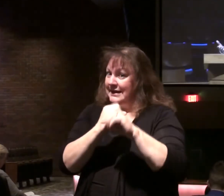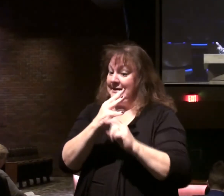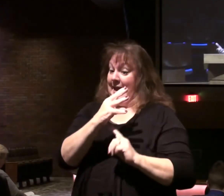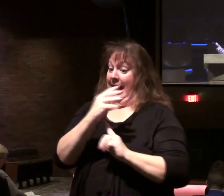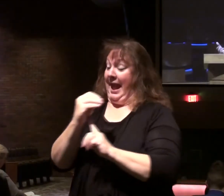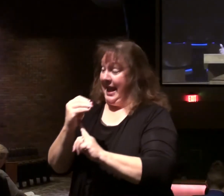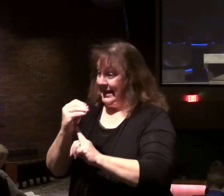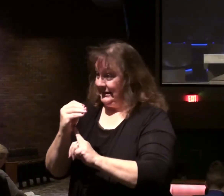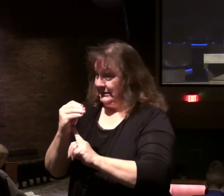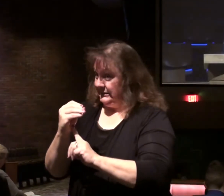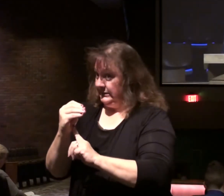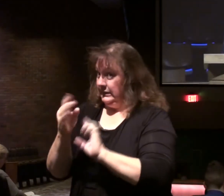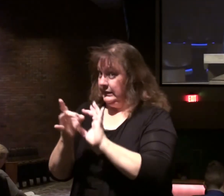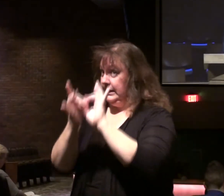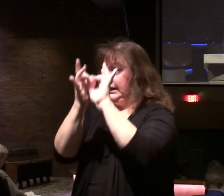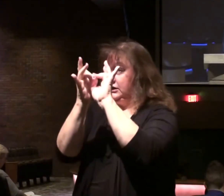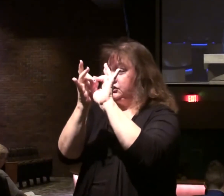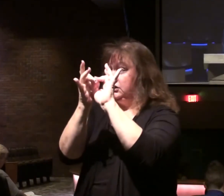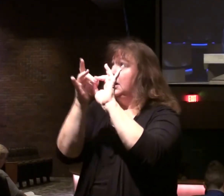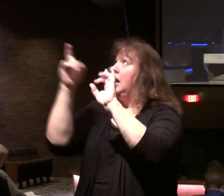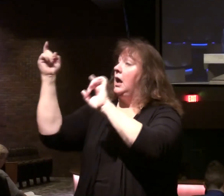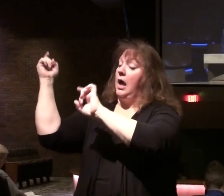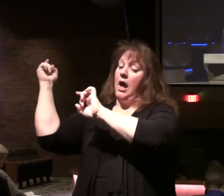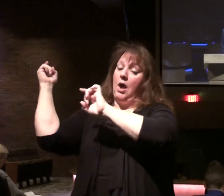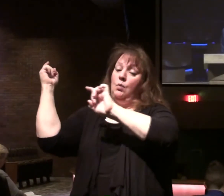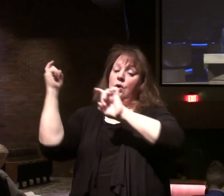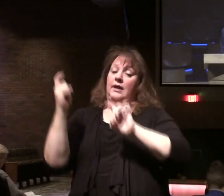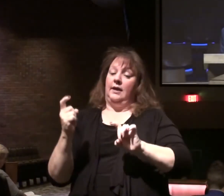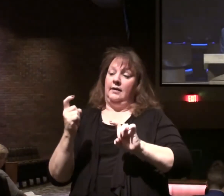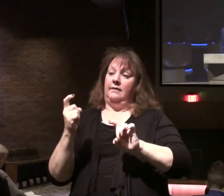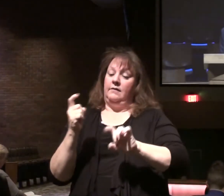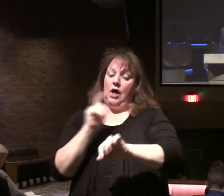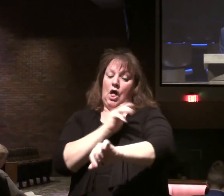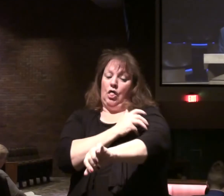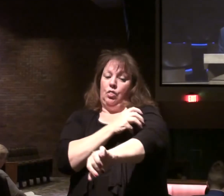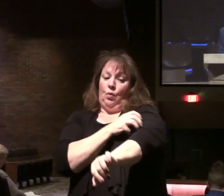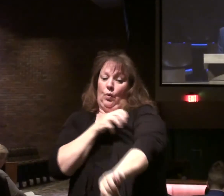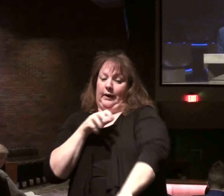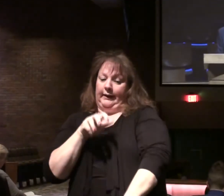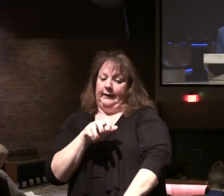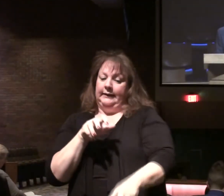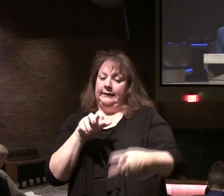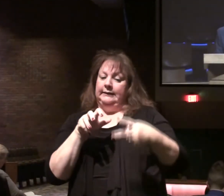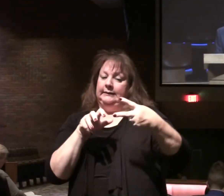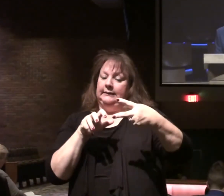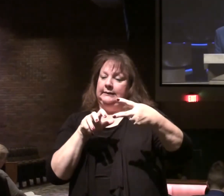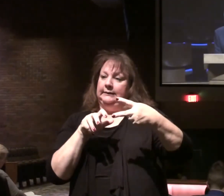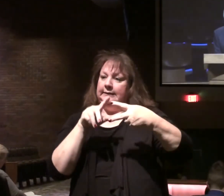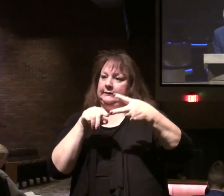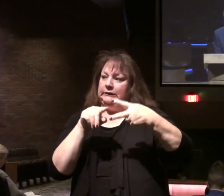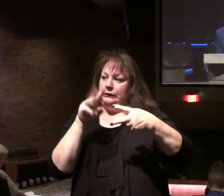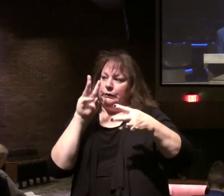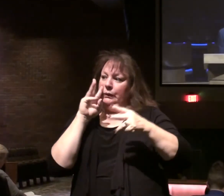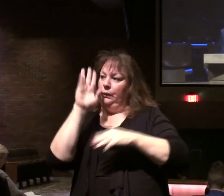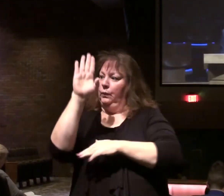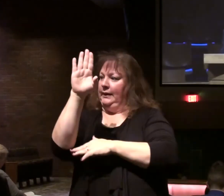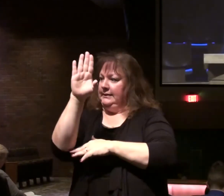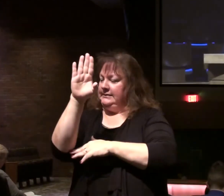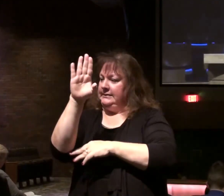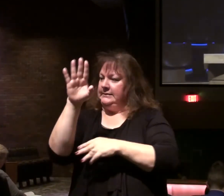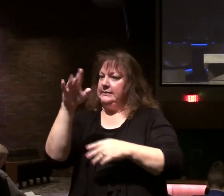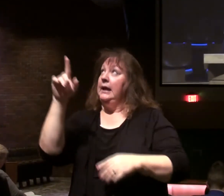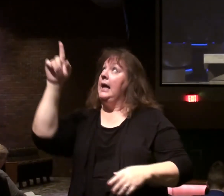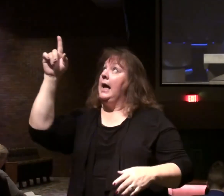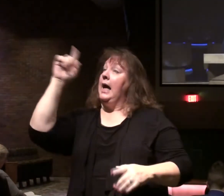with that. I will grant authority to my two witnesses. And note here,